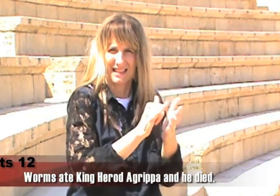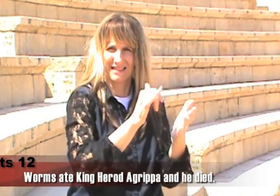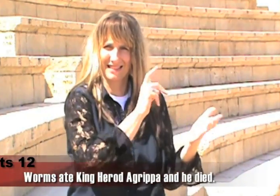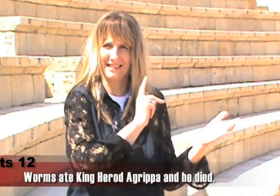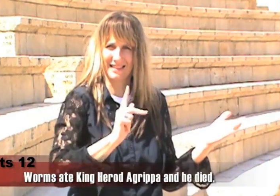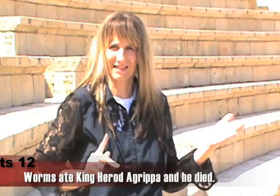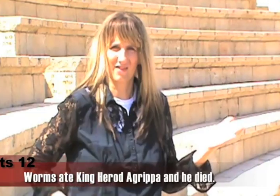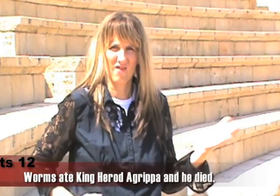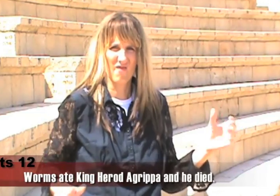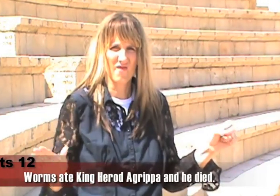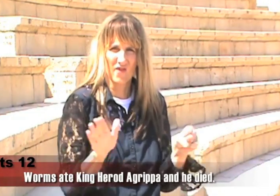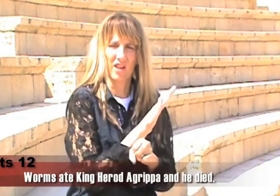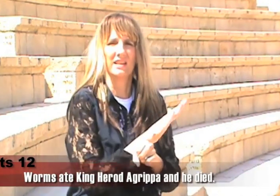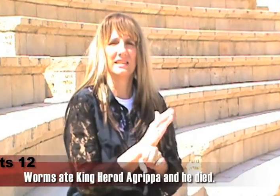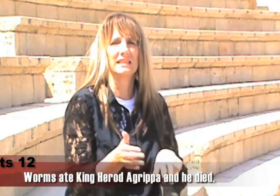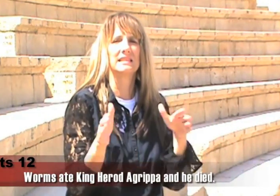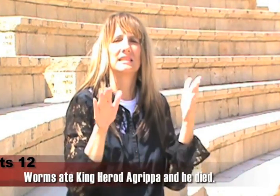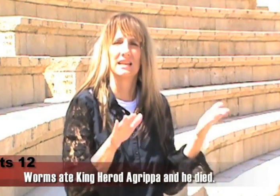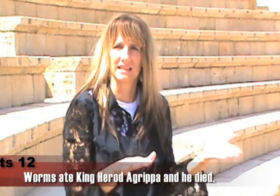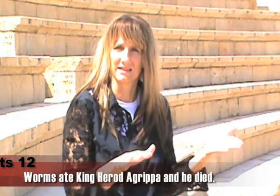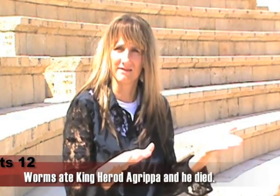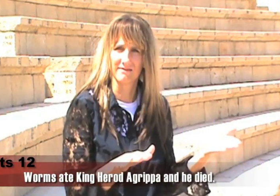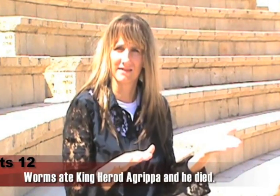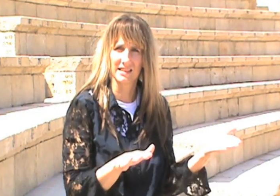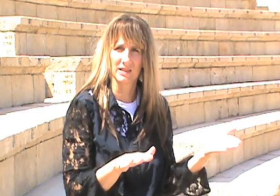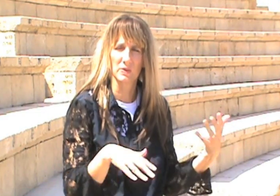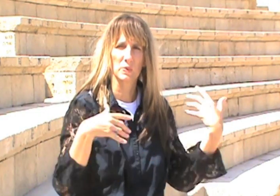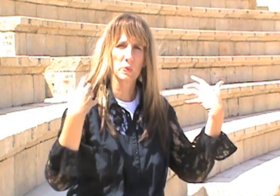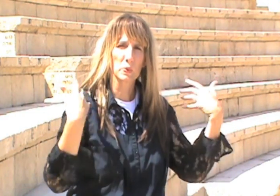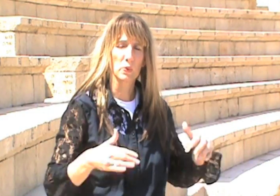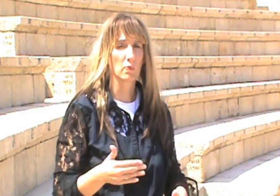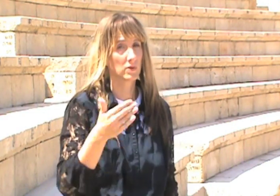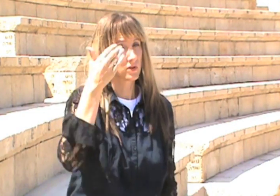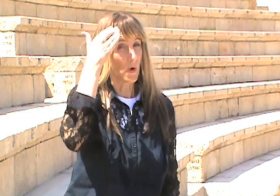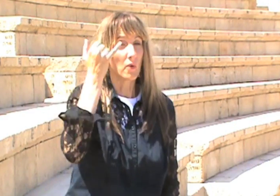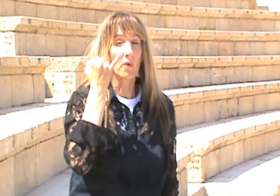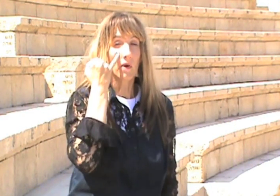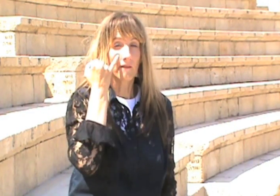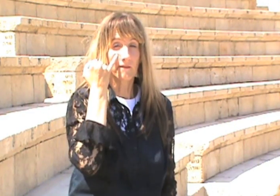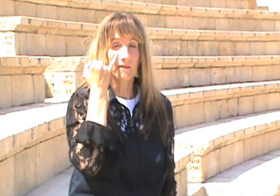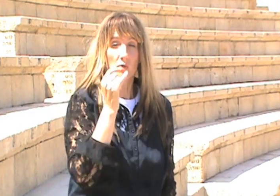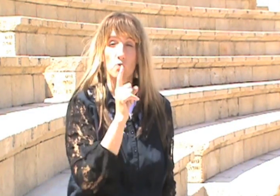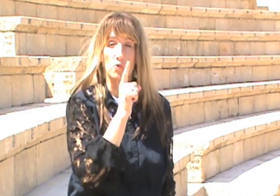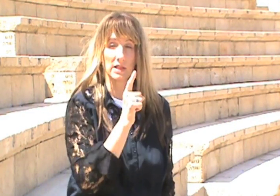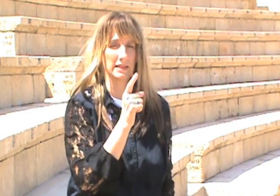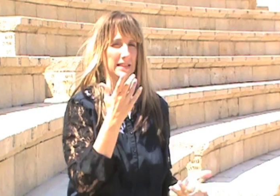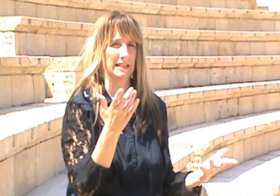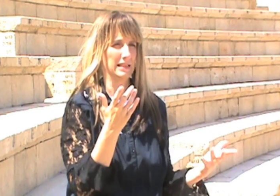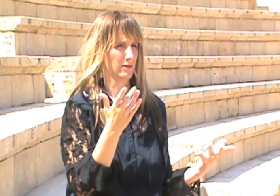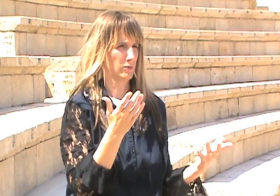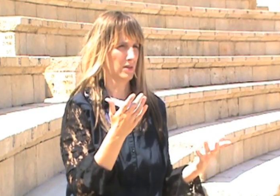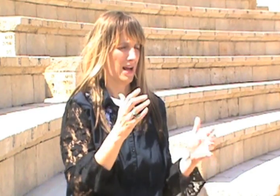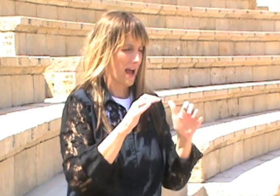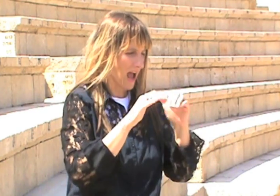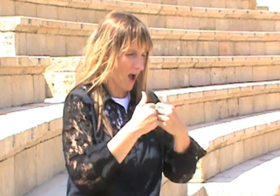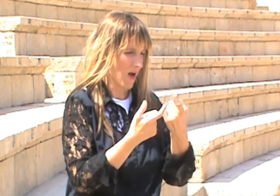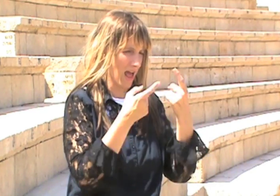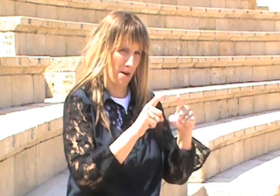And that king died. Wow. We don't know how it